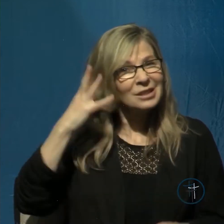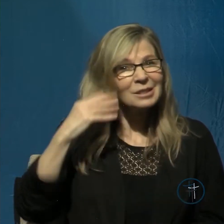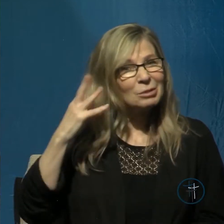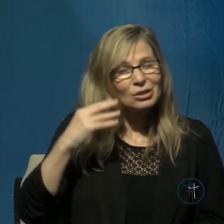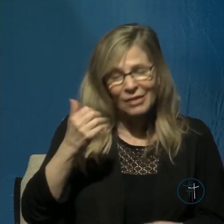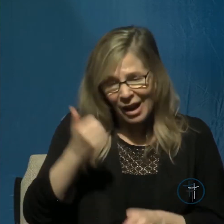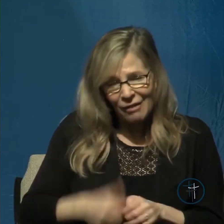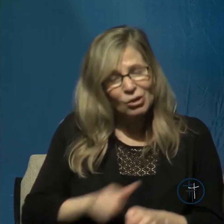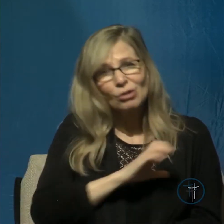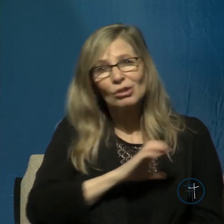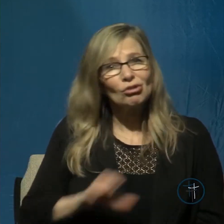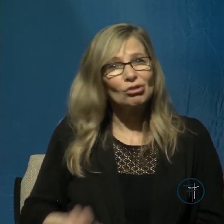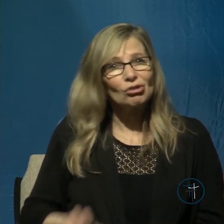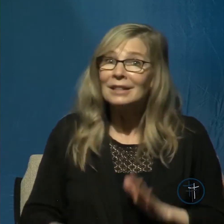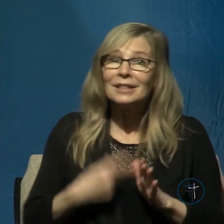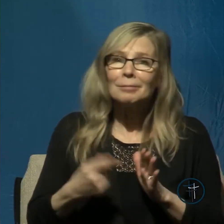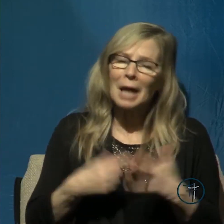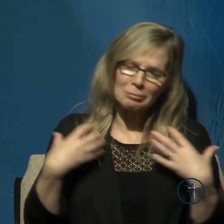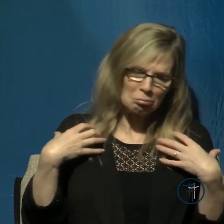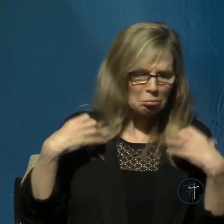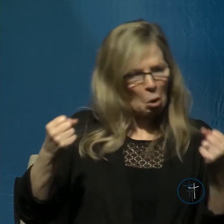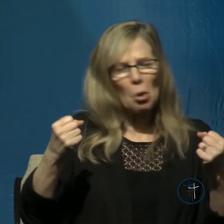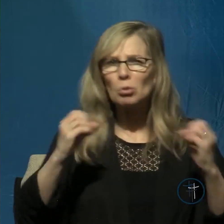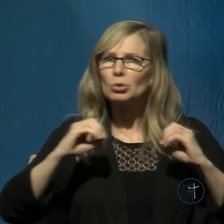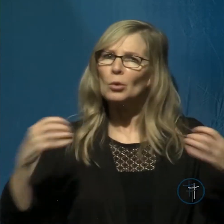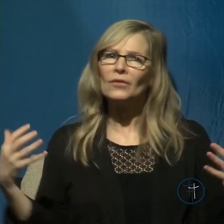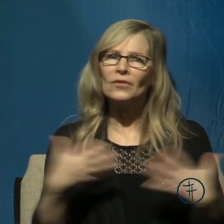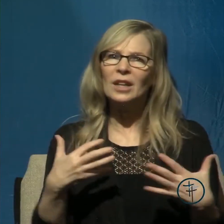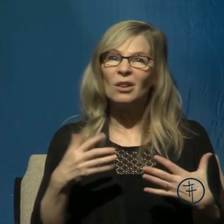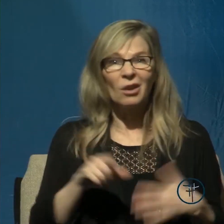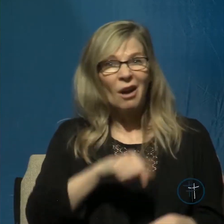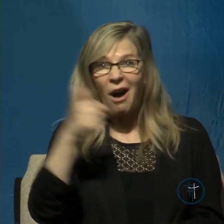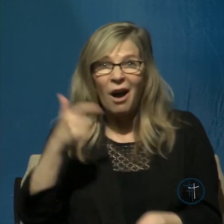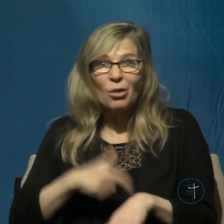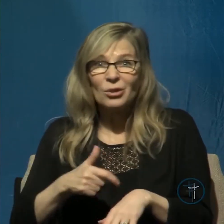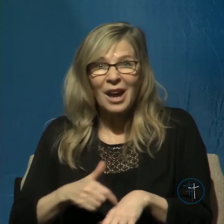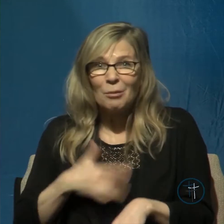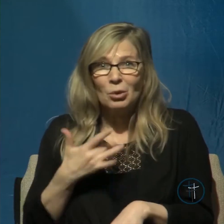we're bold and fearless, and other times we're just faint-hearted and fearful.